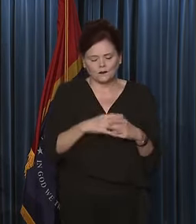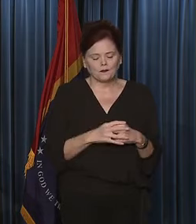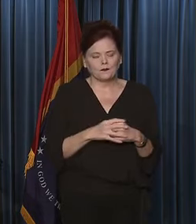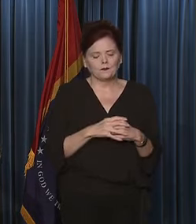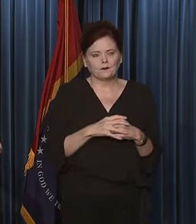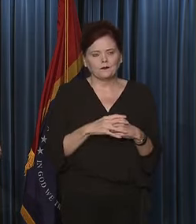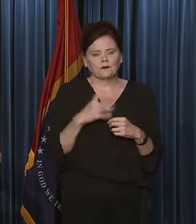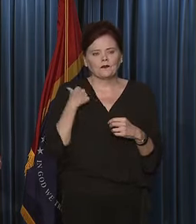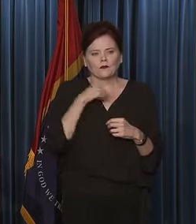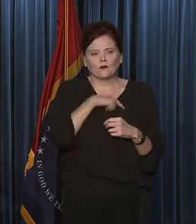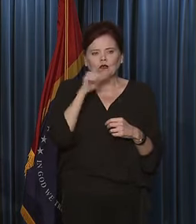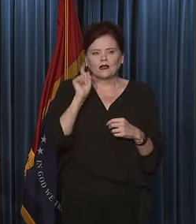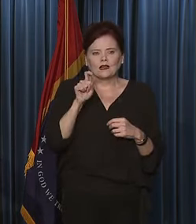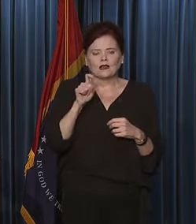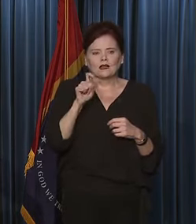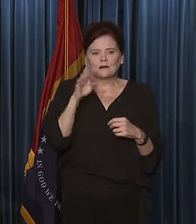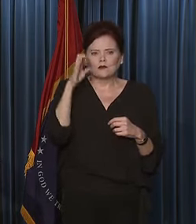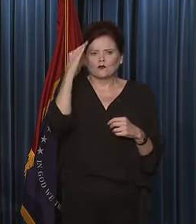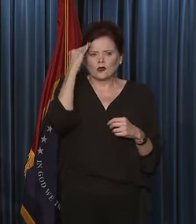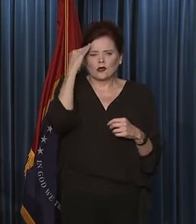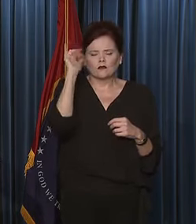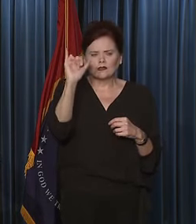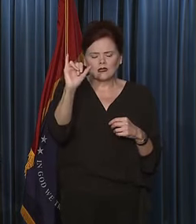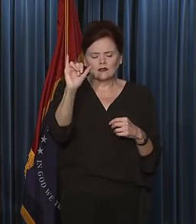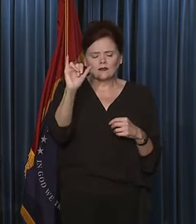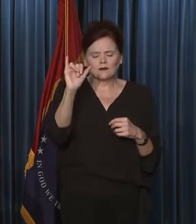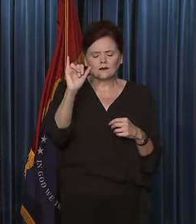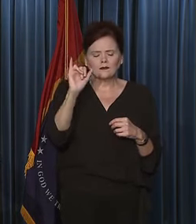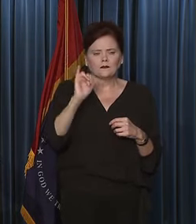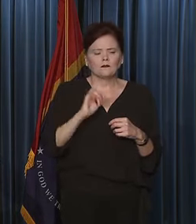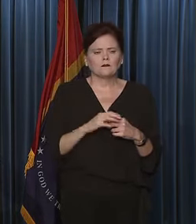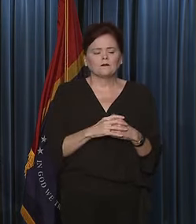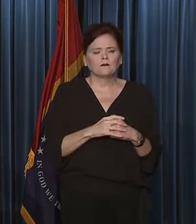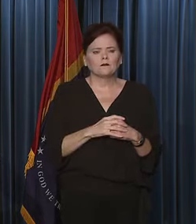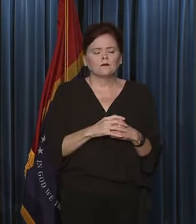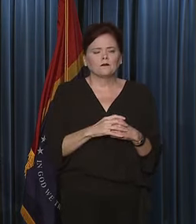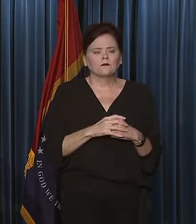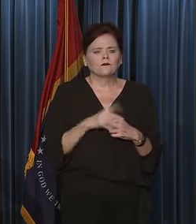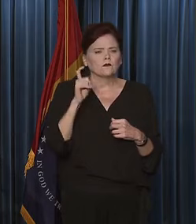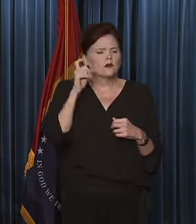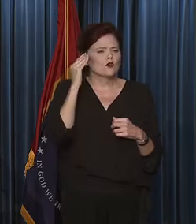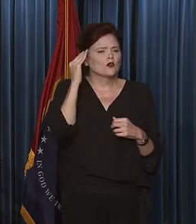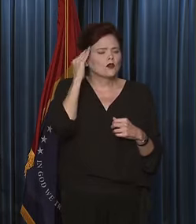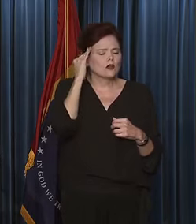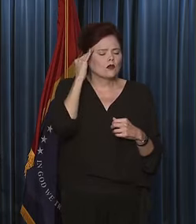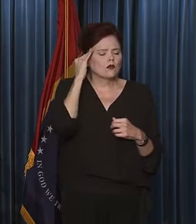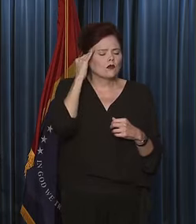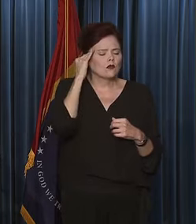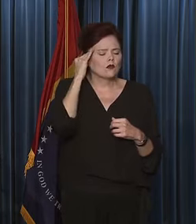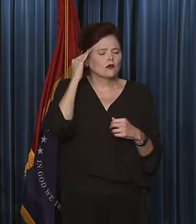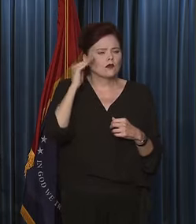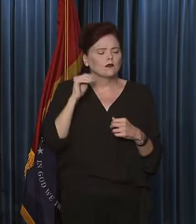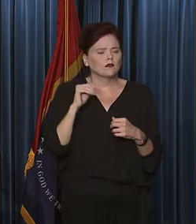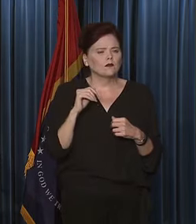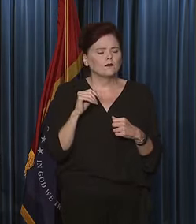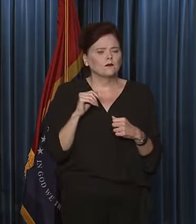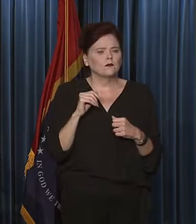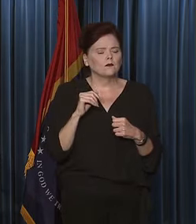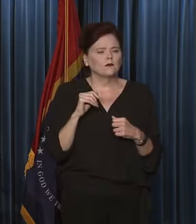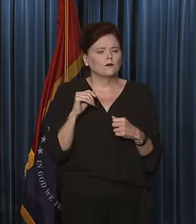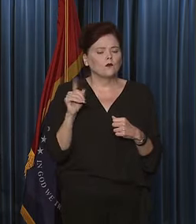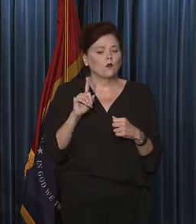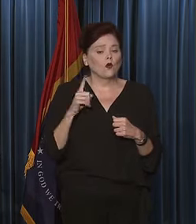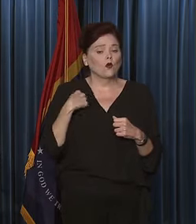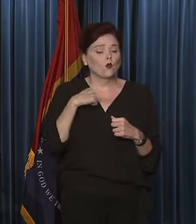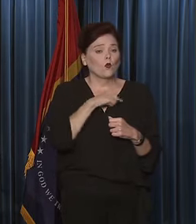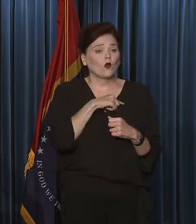So we need to be cognizant of that, and we need to be aware of that, and we need to know that where